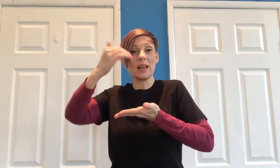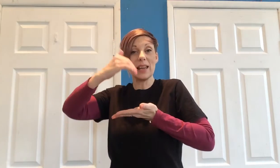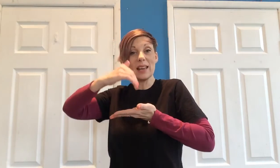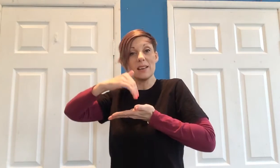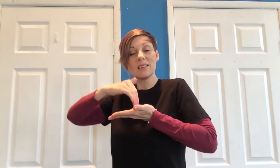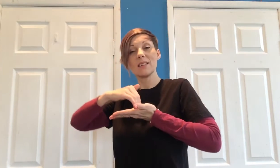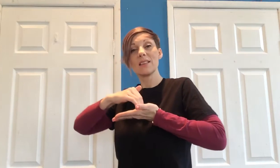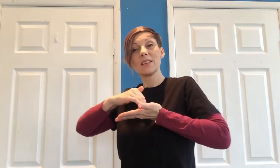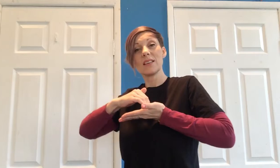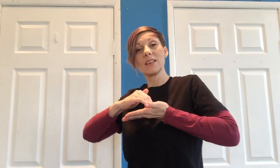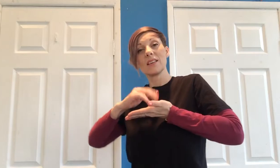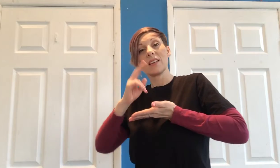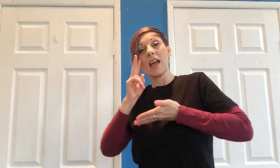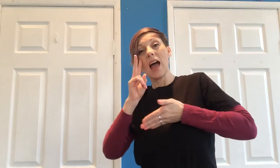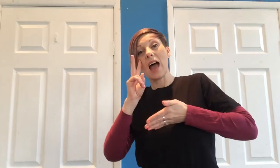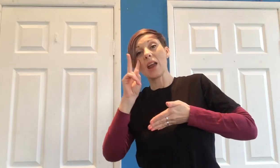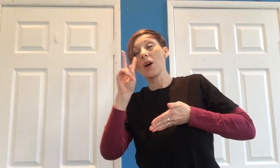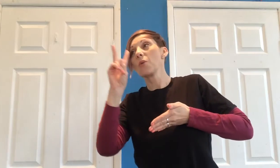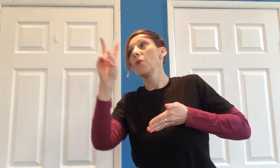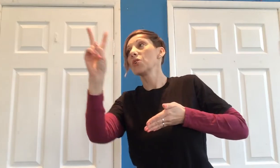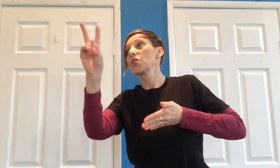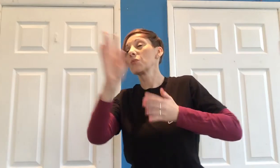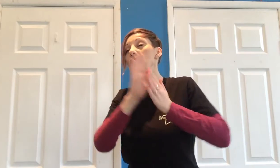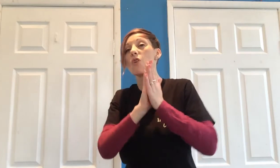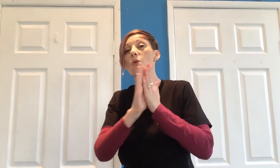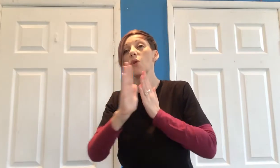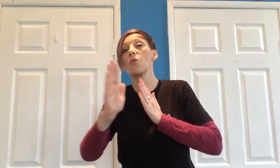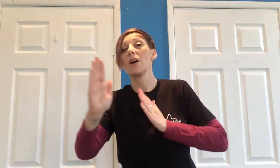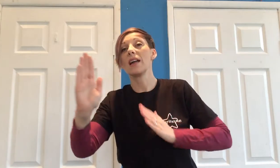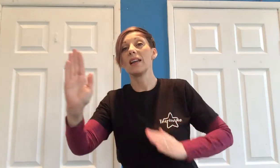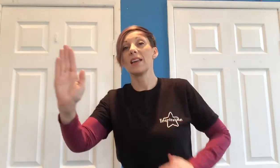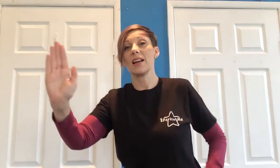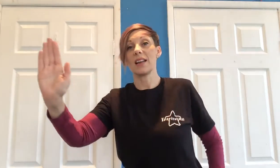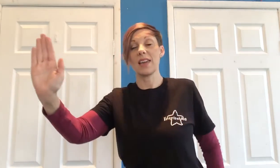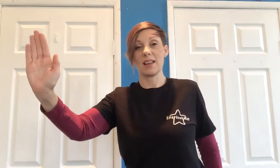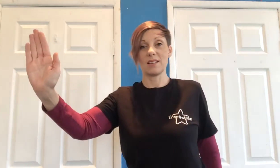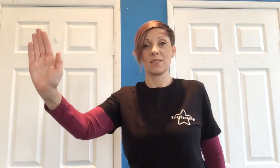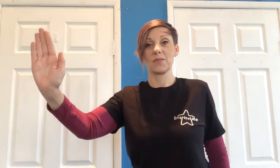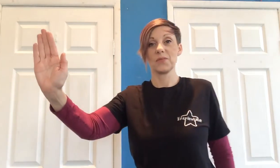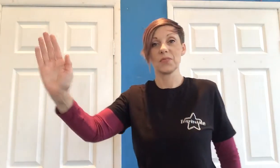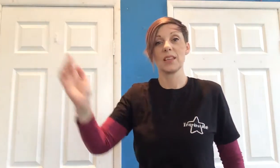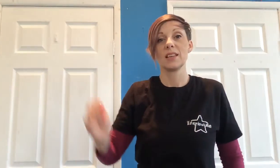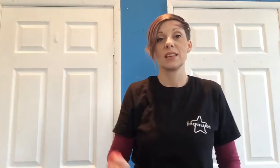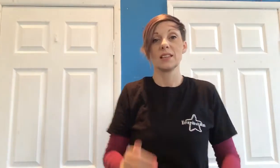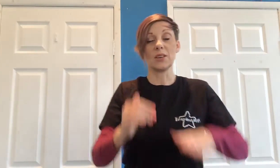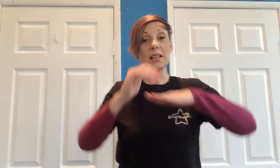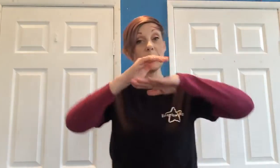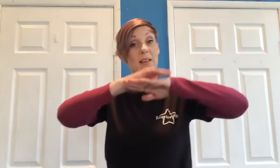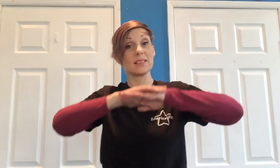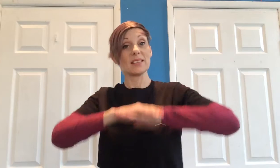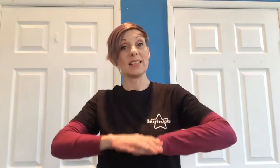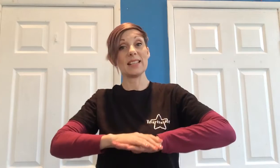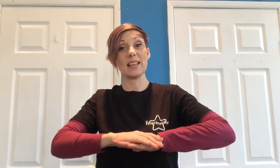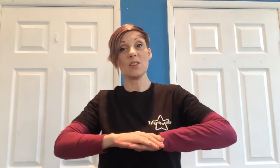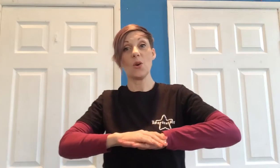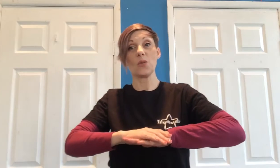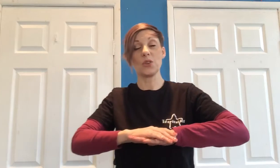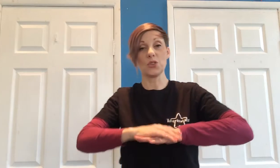in and I watch them roll away again so next bit sitting on the